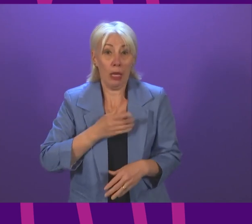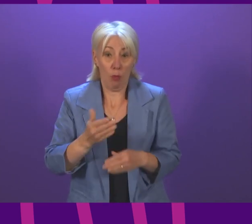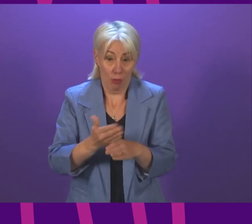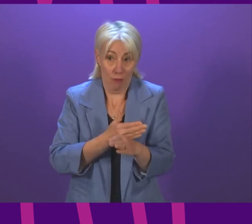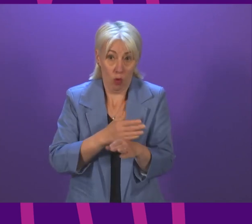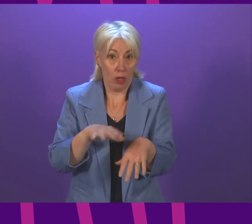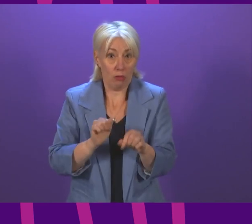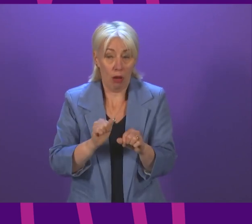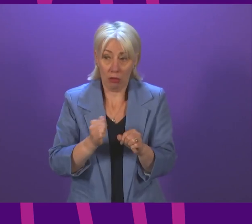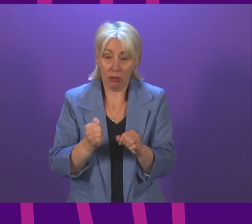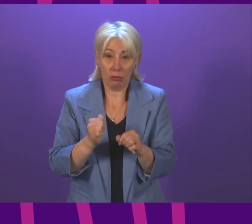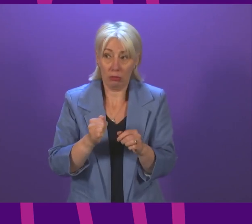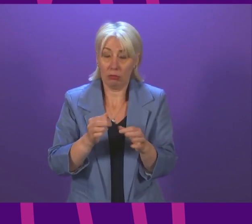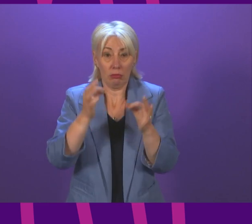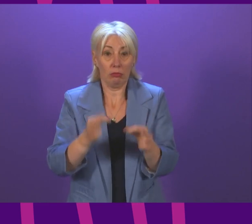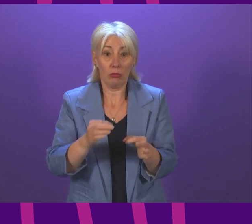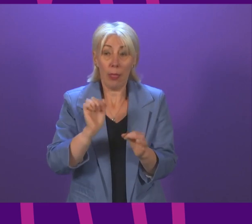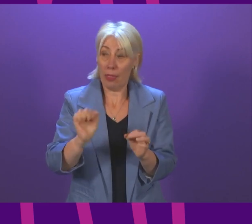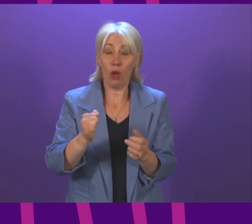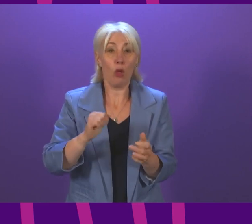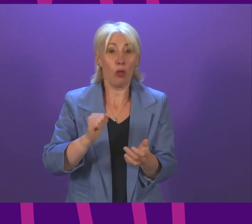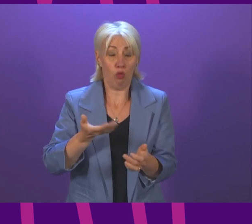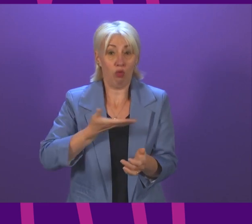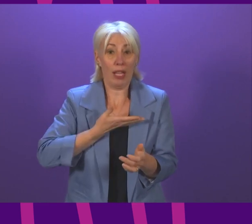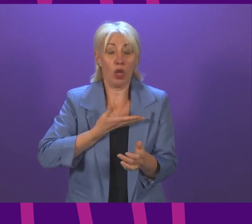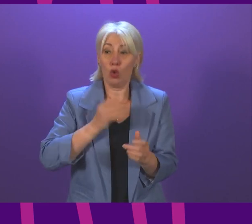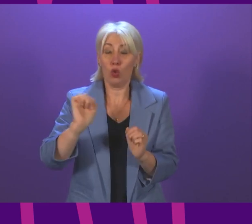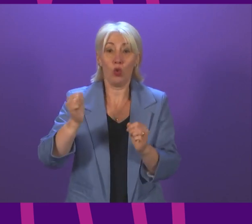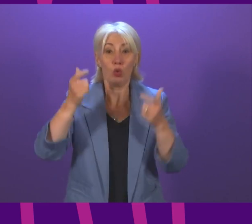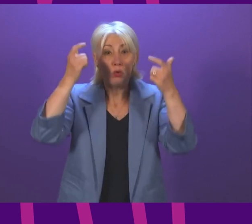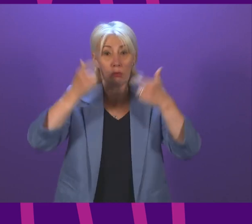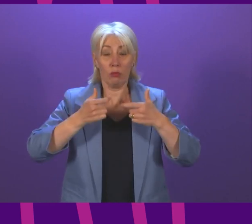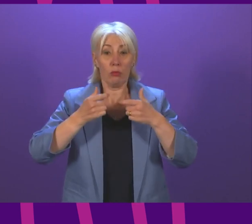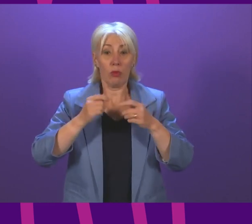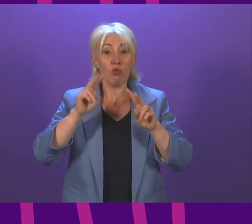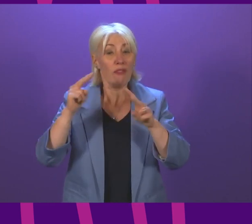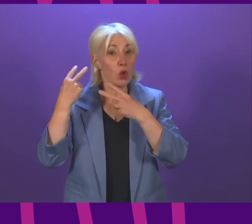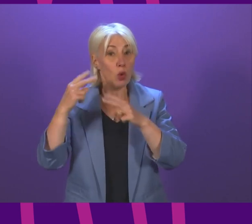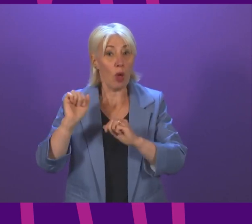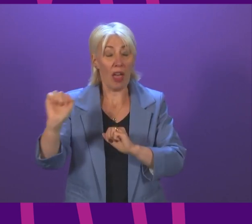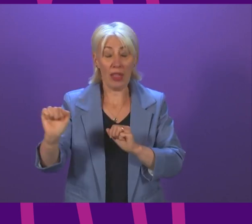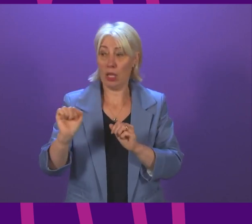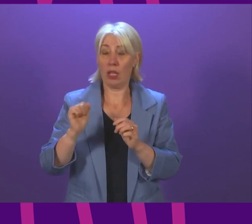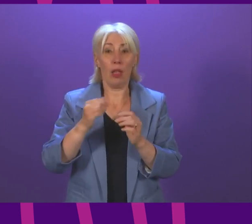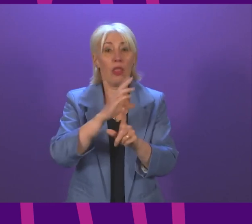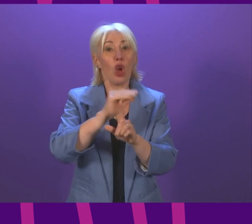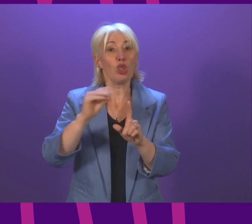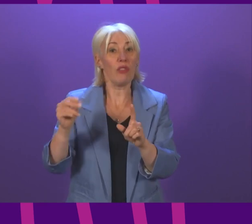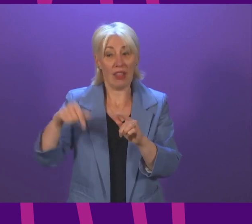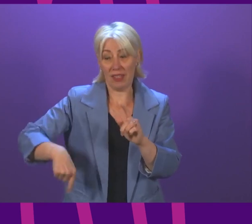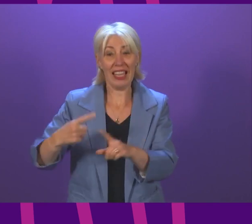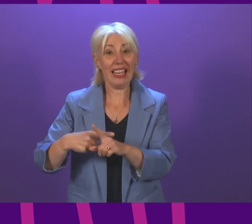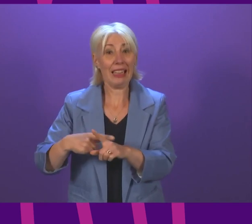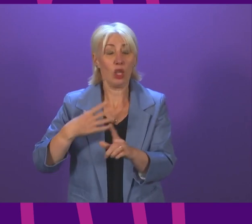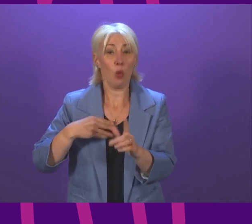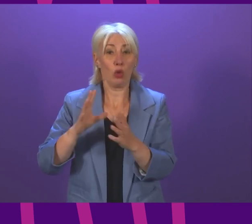afterwards. Interestingly, think the right to judicial review is a right that the Tories south of the border are seeking to take away completely, if I understand it, or at